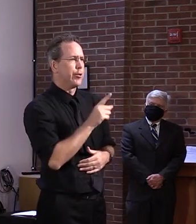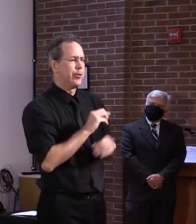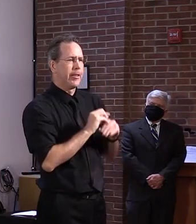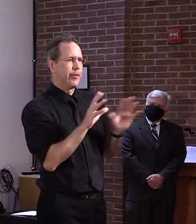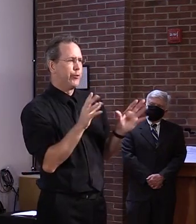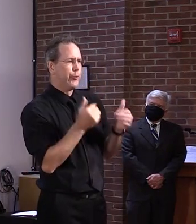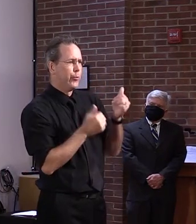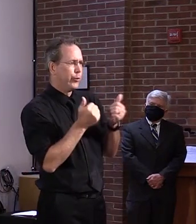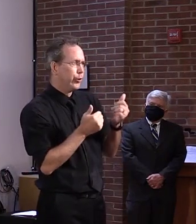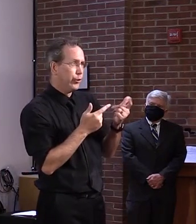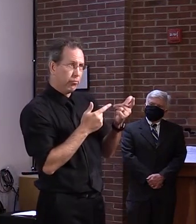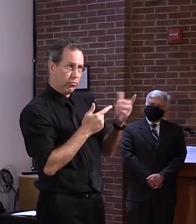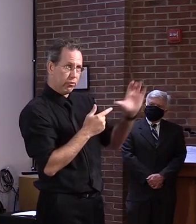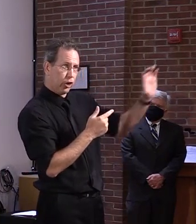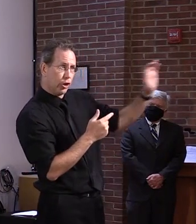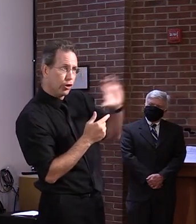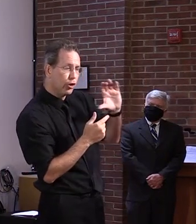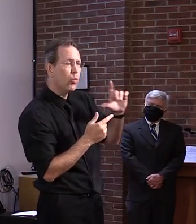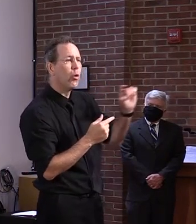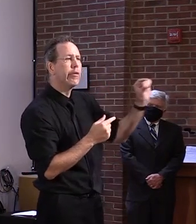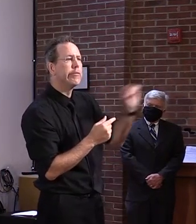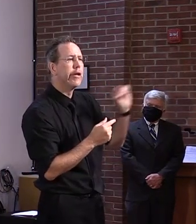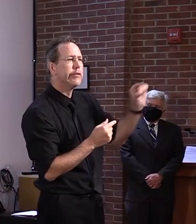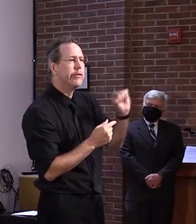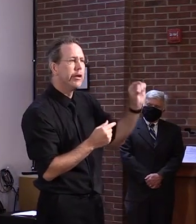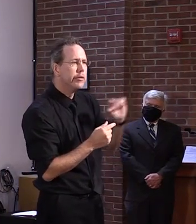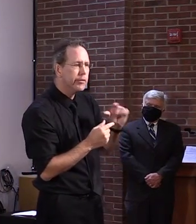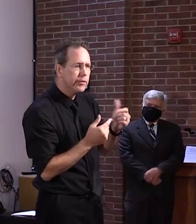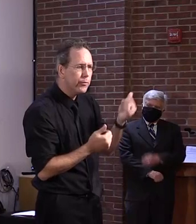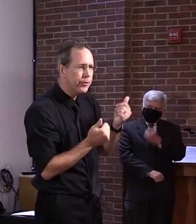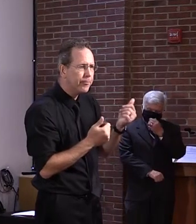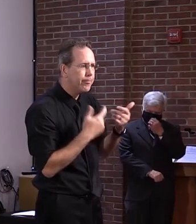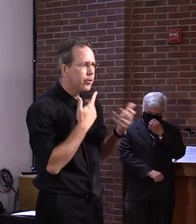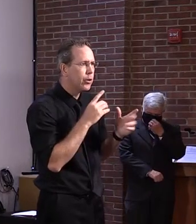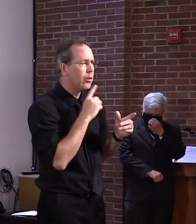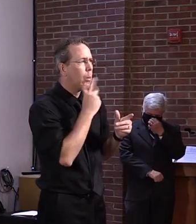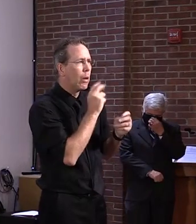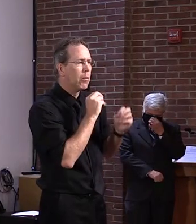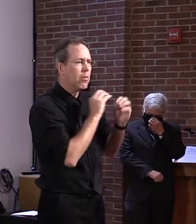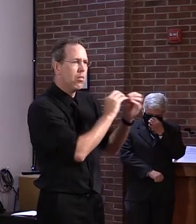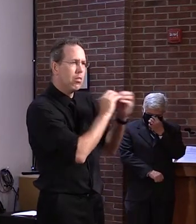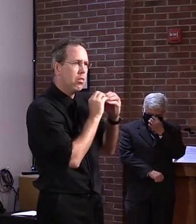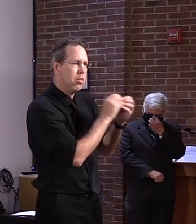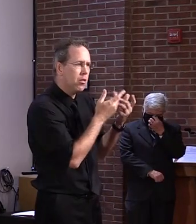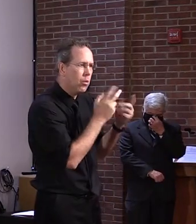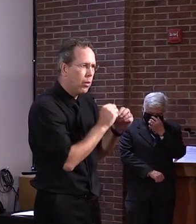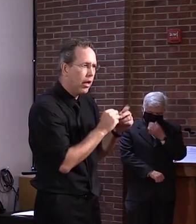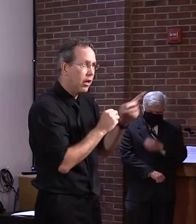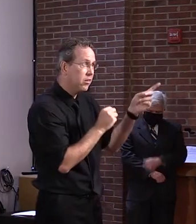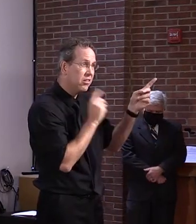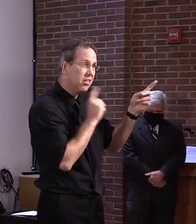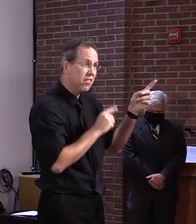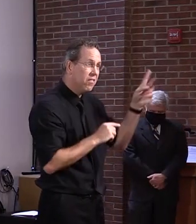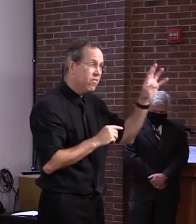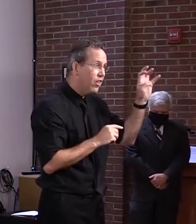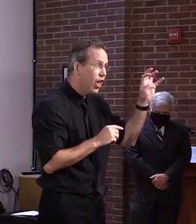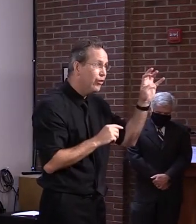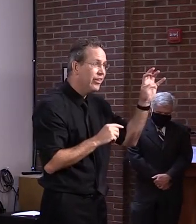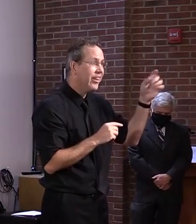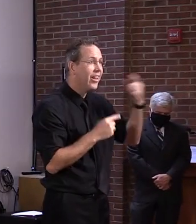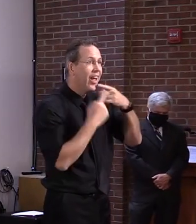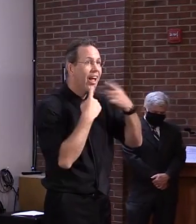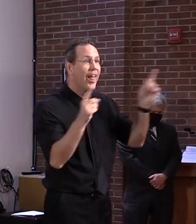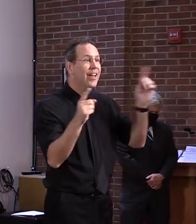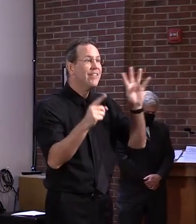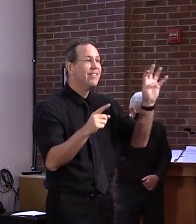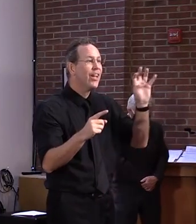so it's not going to be as easy as it might seem even get that money out. So that's going to be, uh, probably two to three weeks